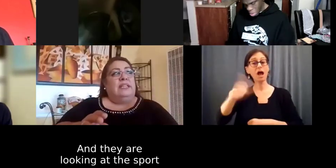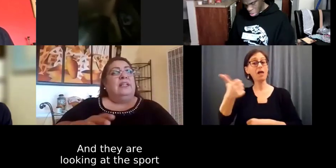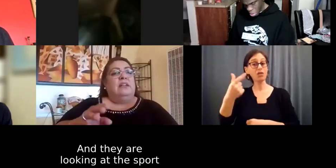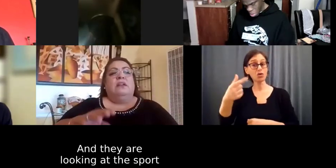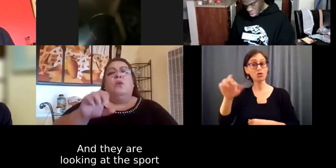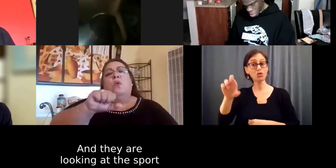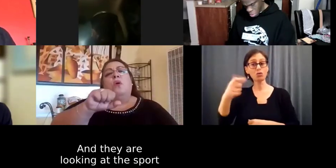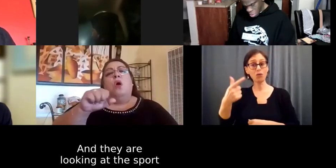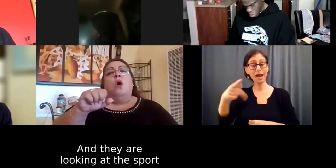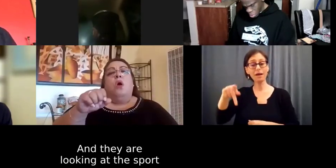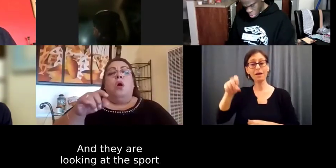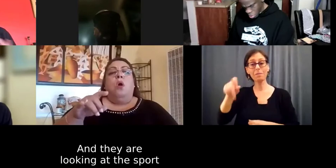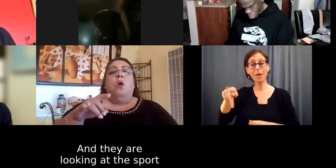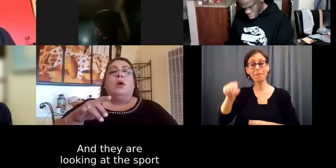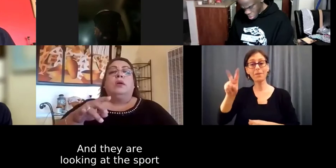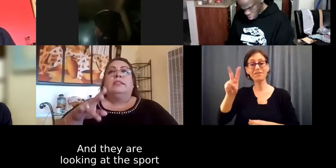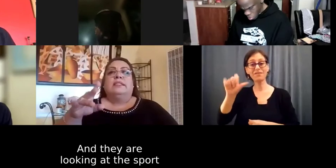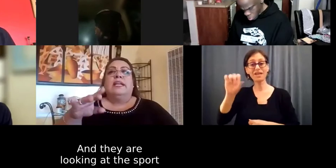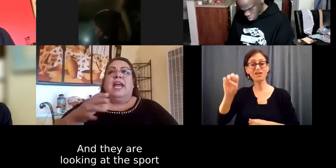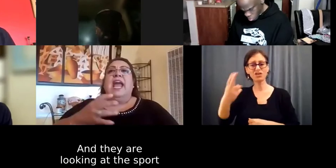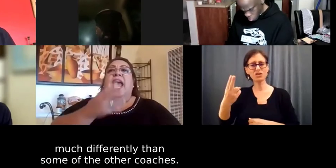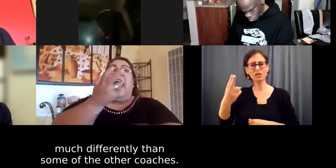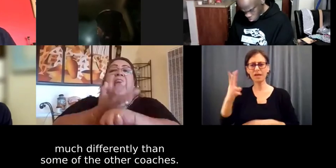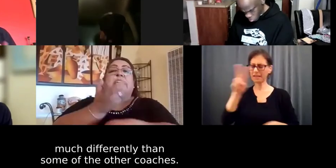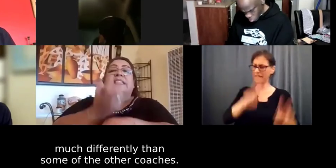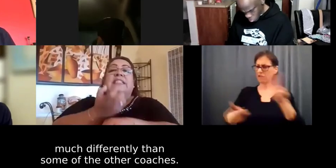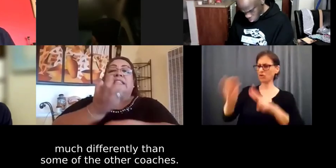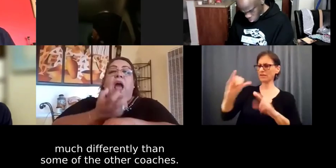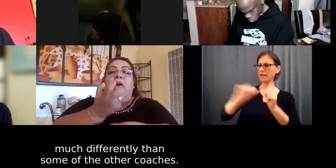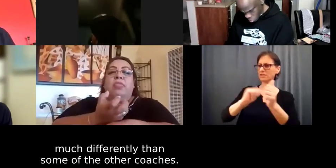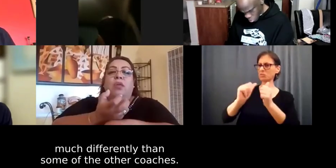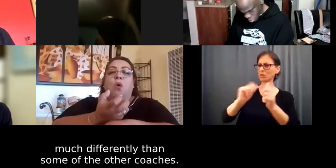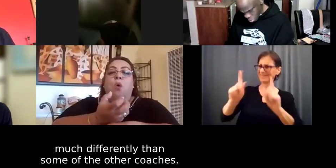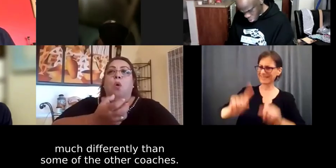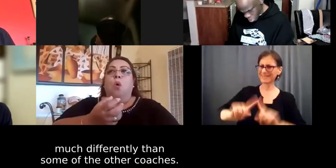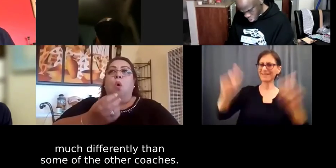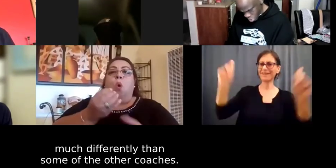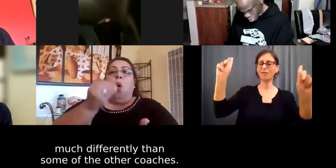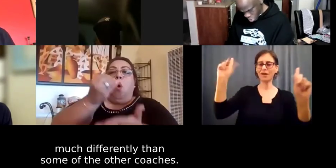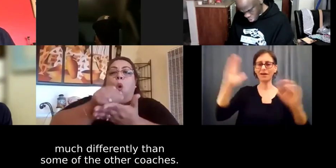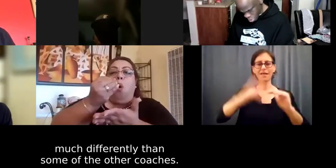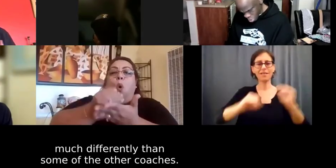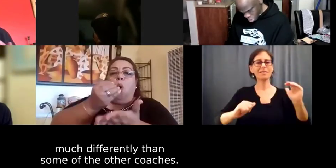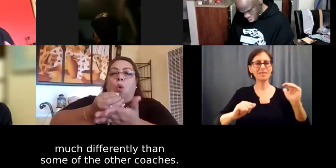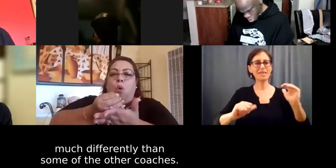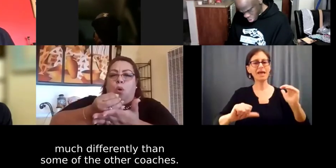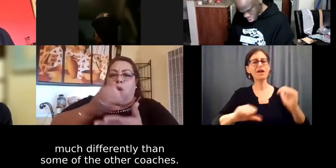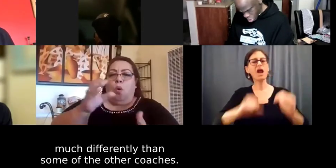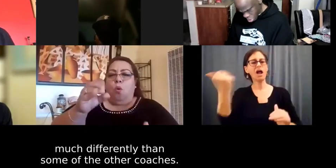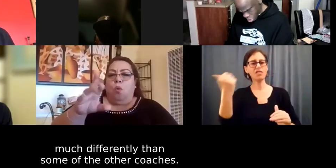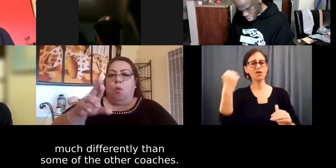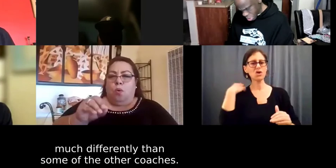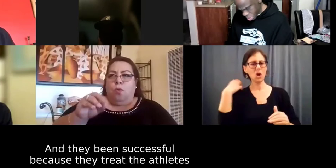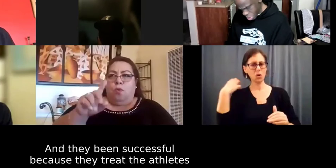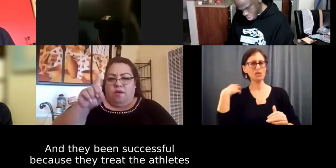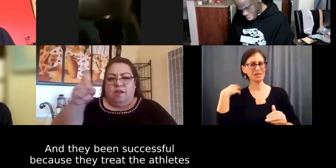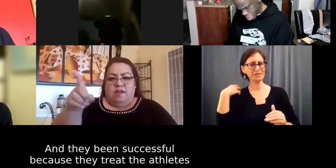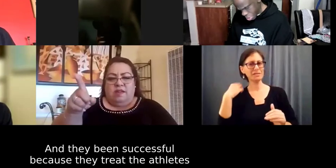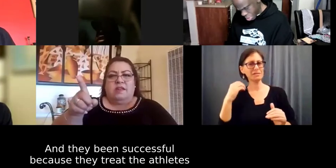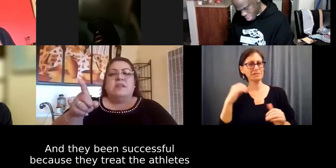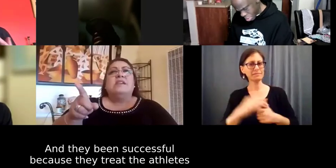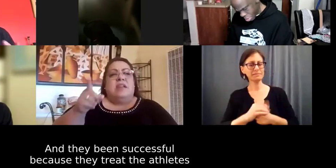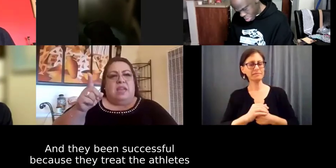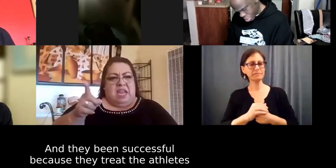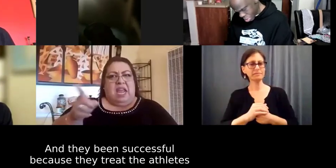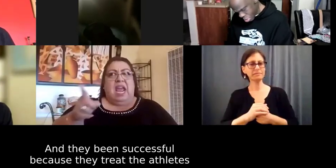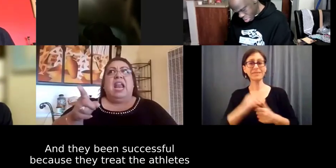and they're, they're looking at the sport much differently than some, some, of the other coaches and